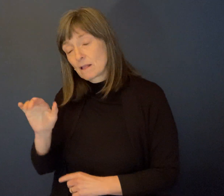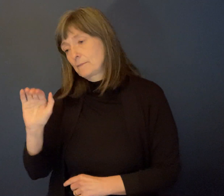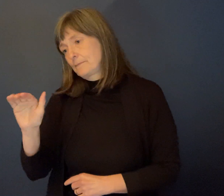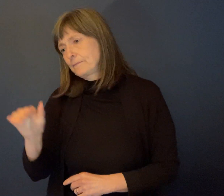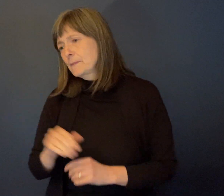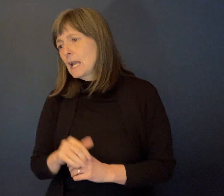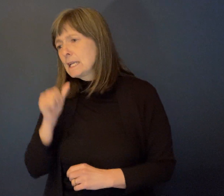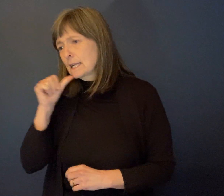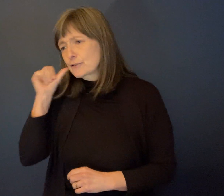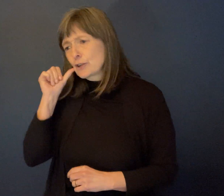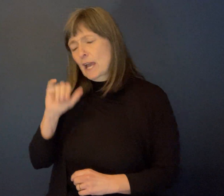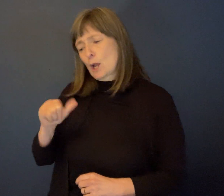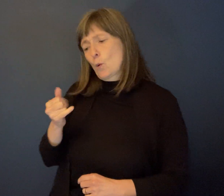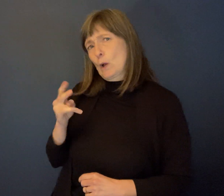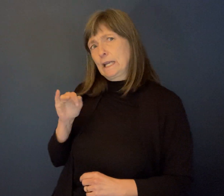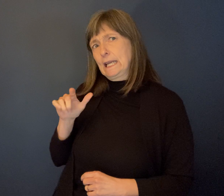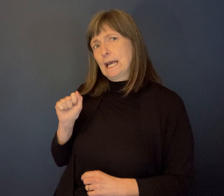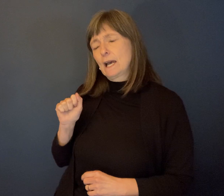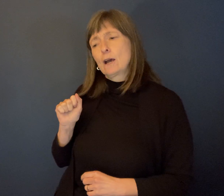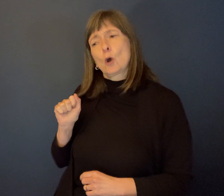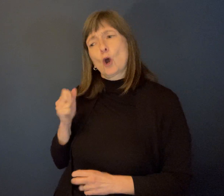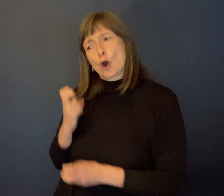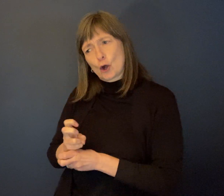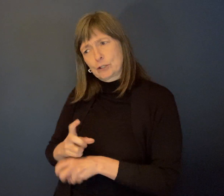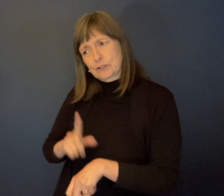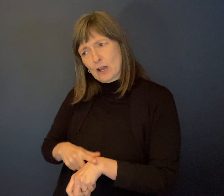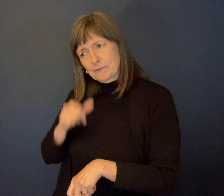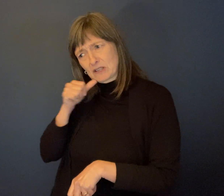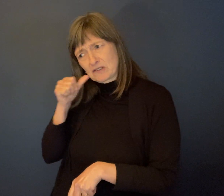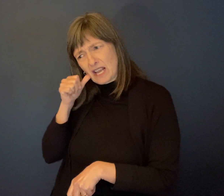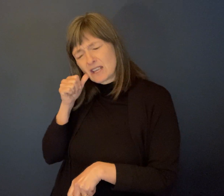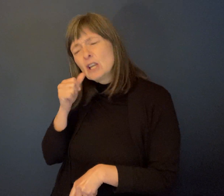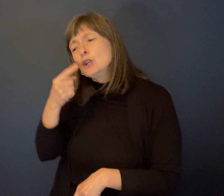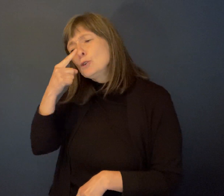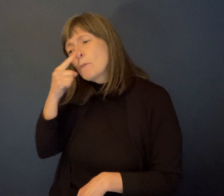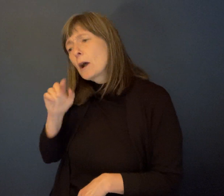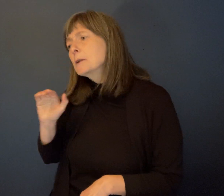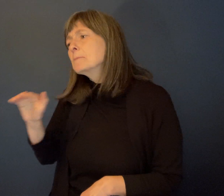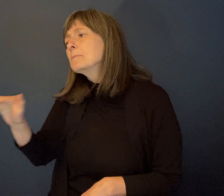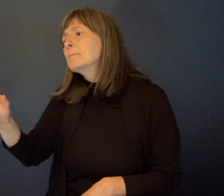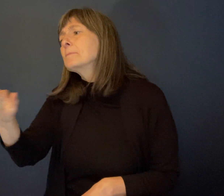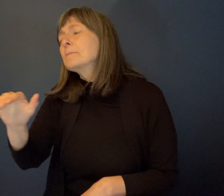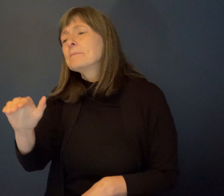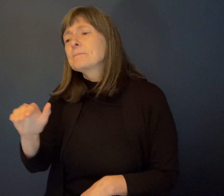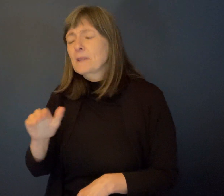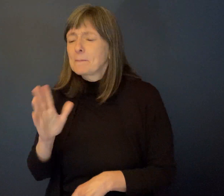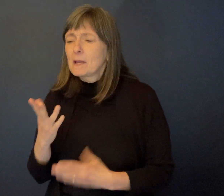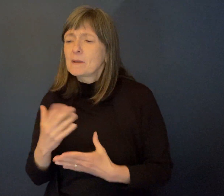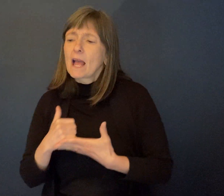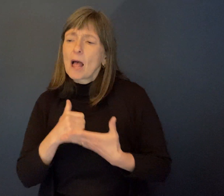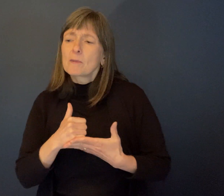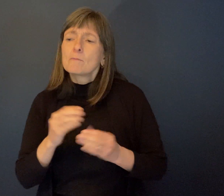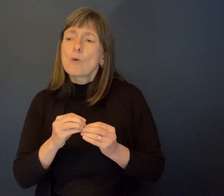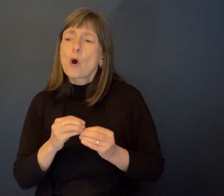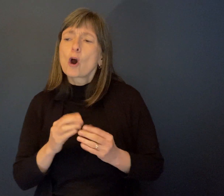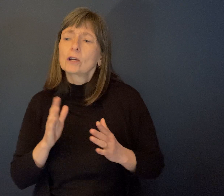I'm wondering, she said, if you would talk to everybody and see if they can make her day today a little easier. Maybe she'll be interested in staying here.